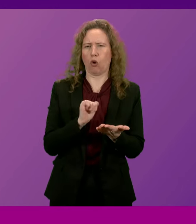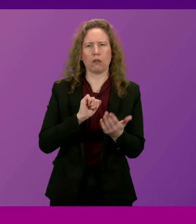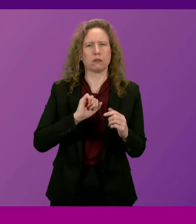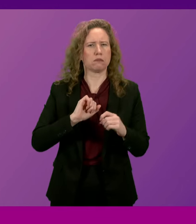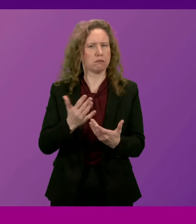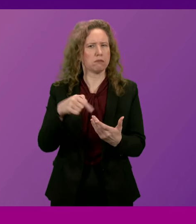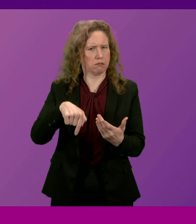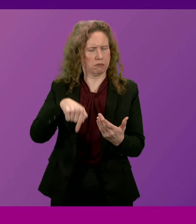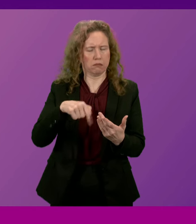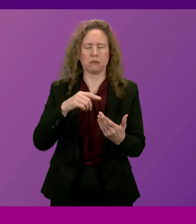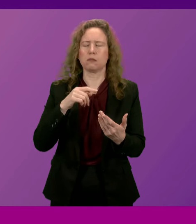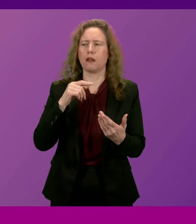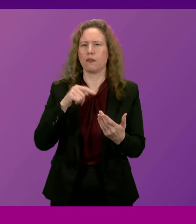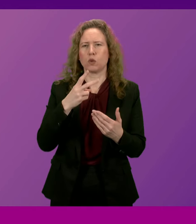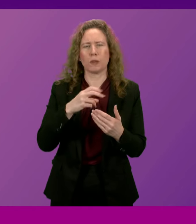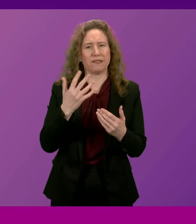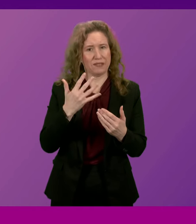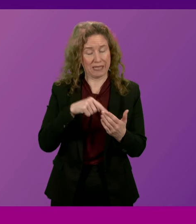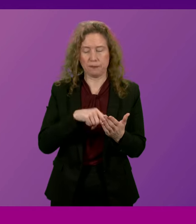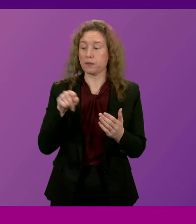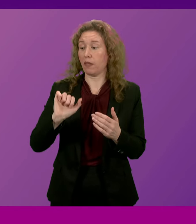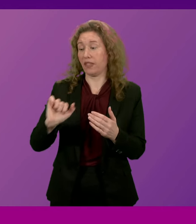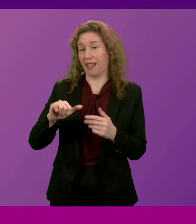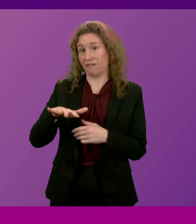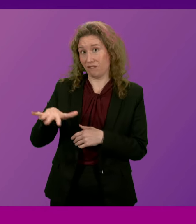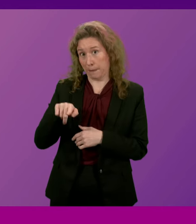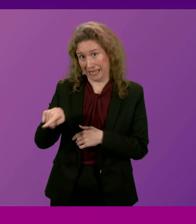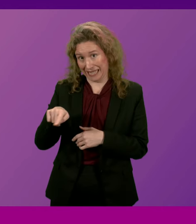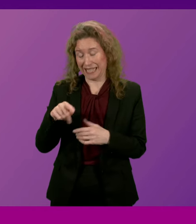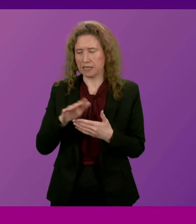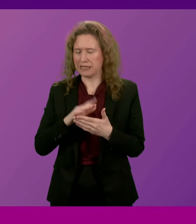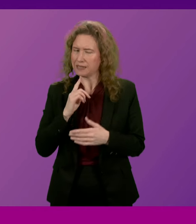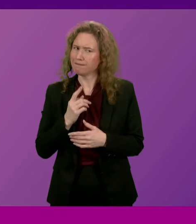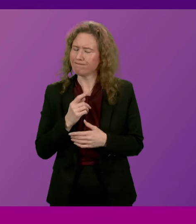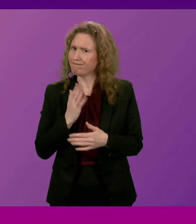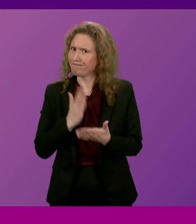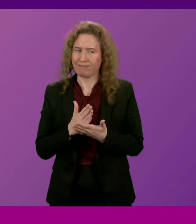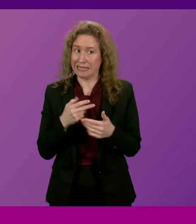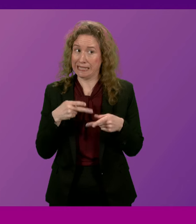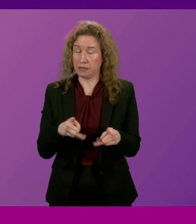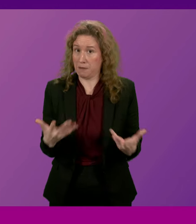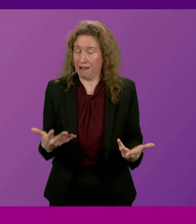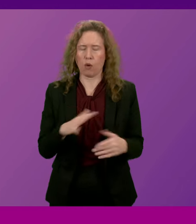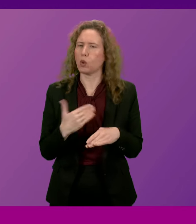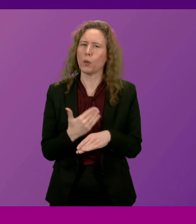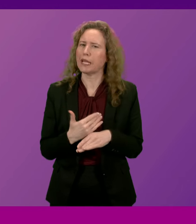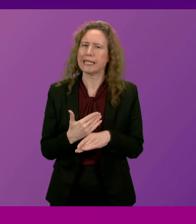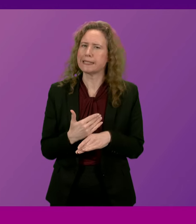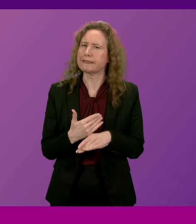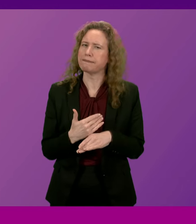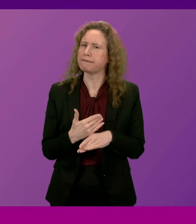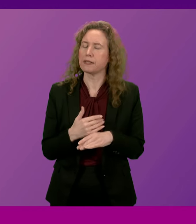And as the experience of the Wilson family shows, it's clear that the current system is not fit for purpose.